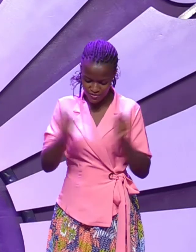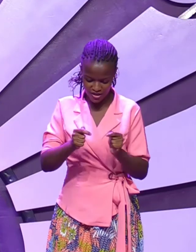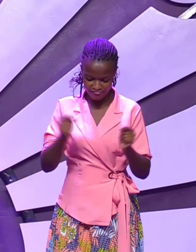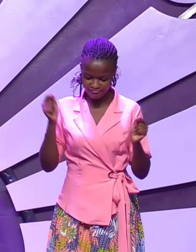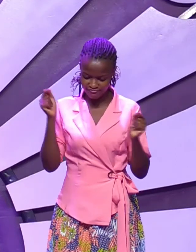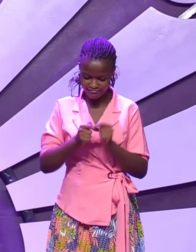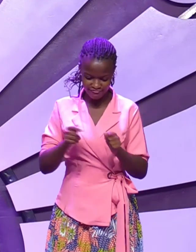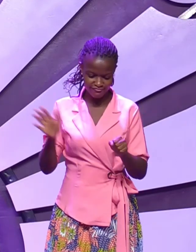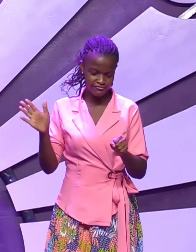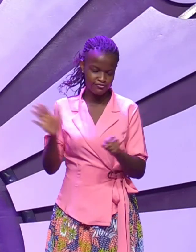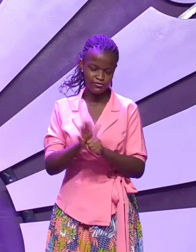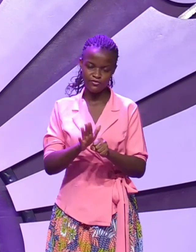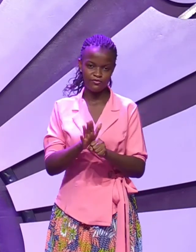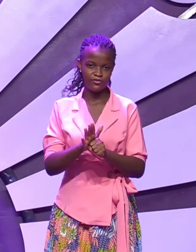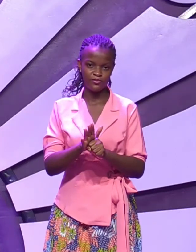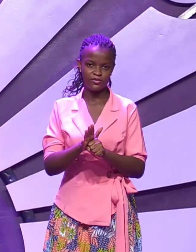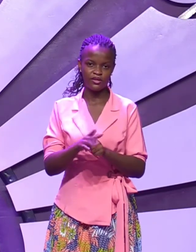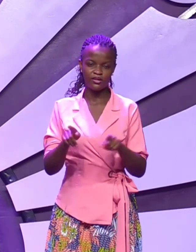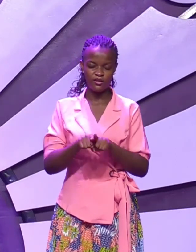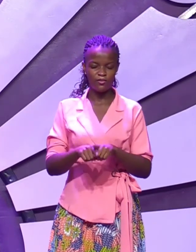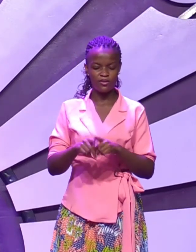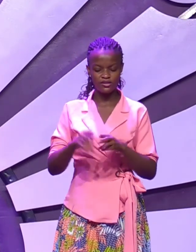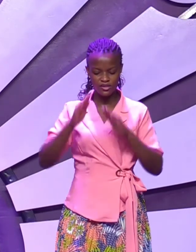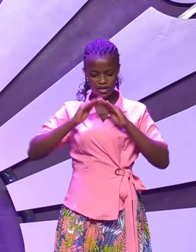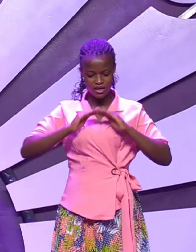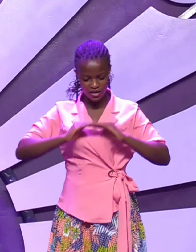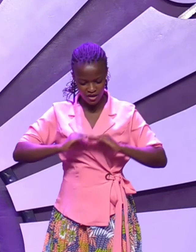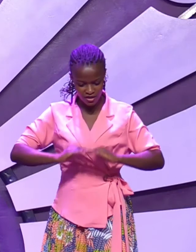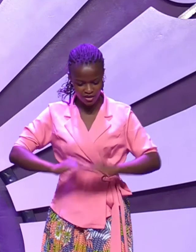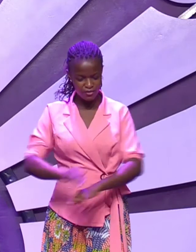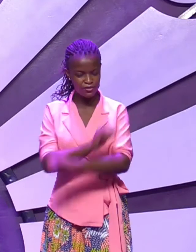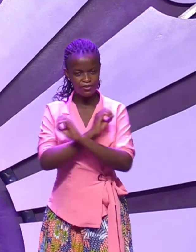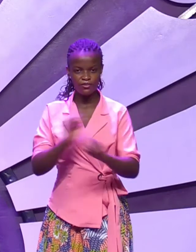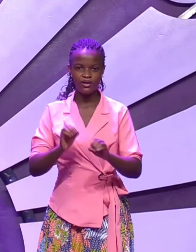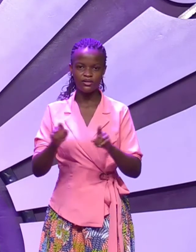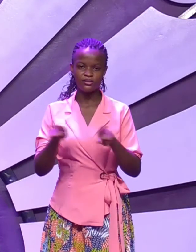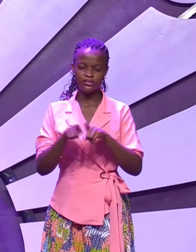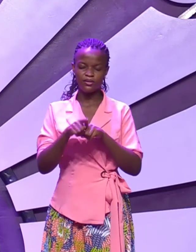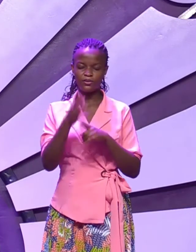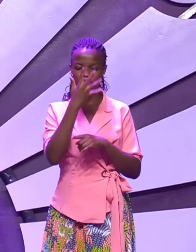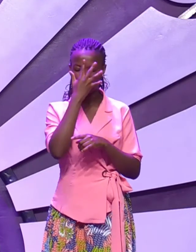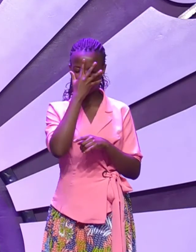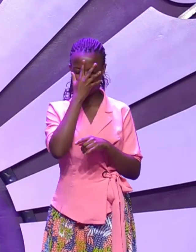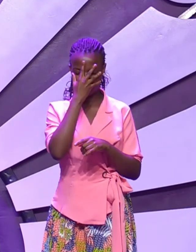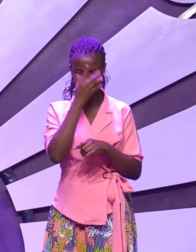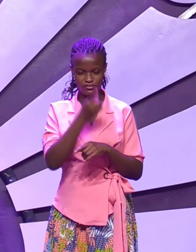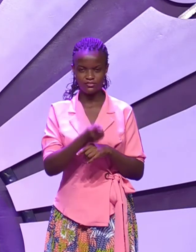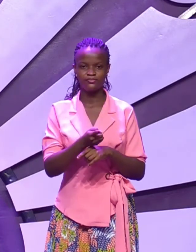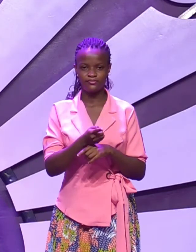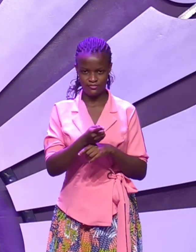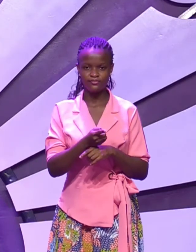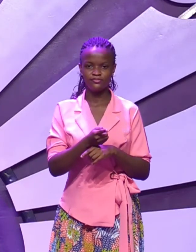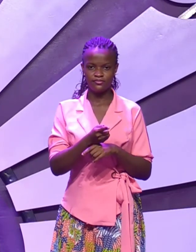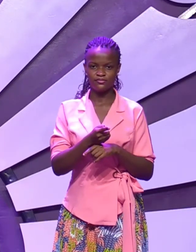it was uncomfortable it was embarrassing it was